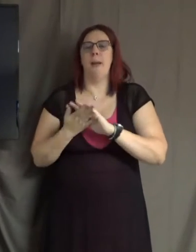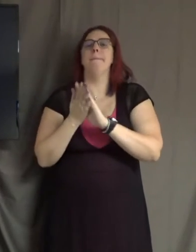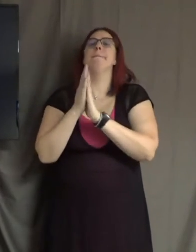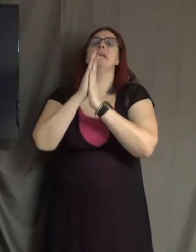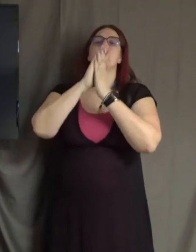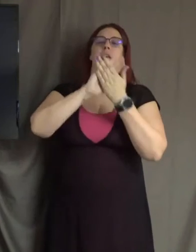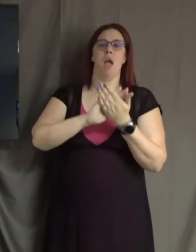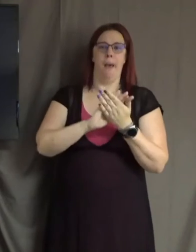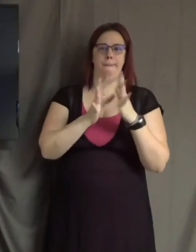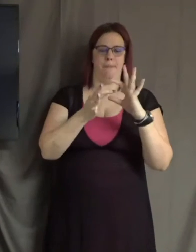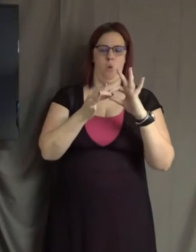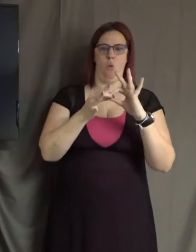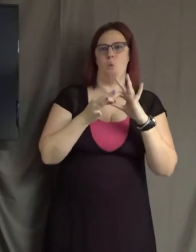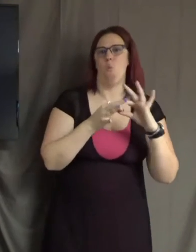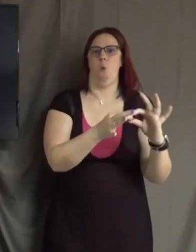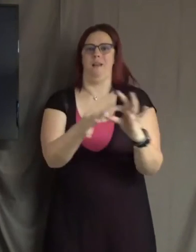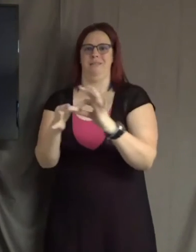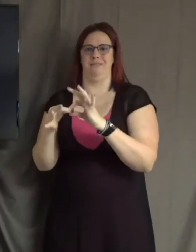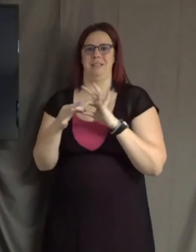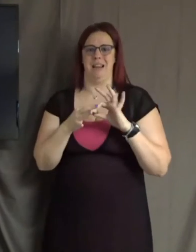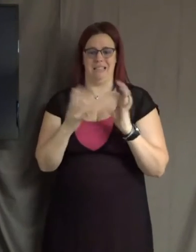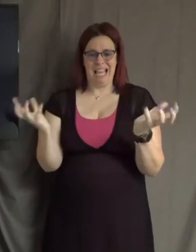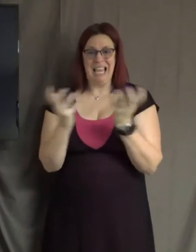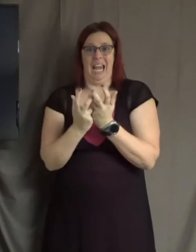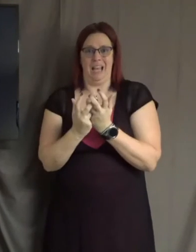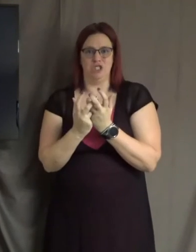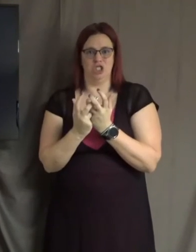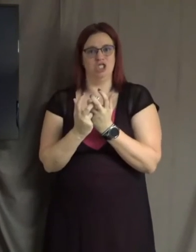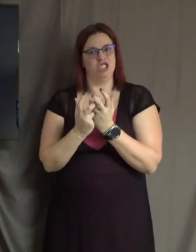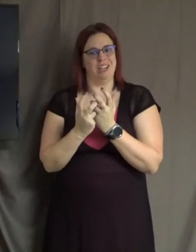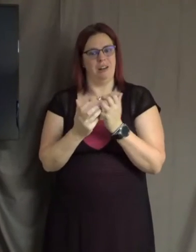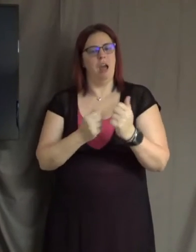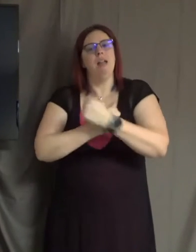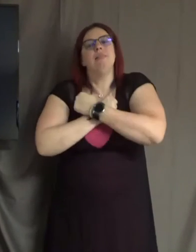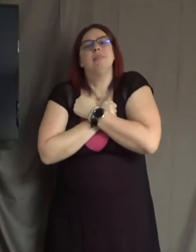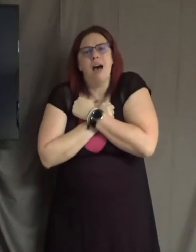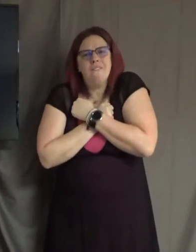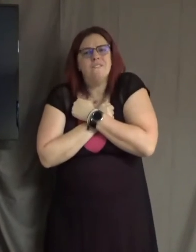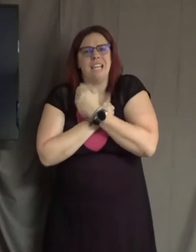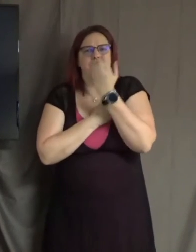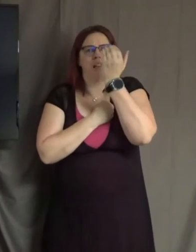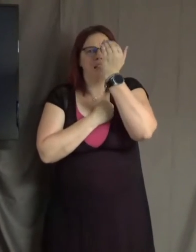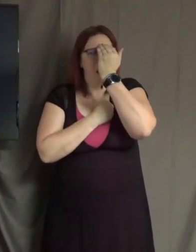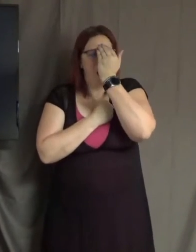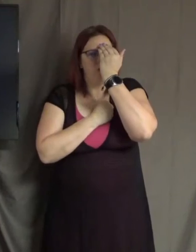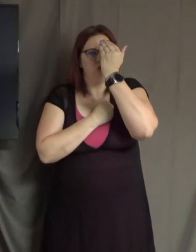oneness and connection and loving, conscious conversations.